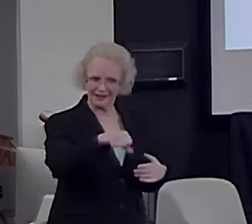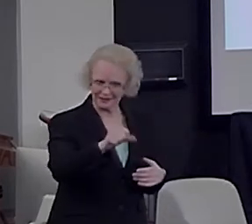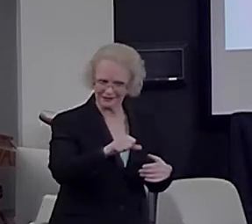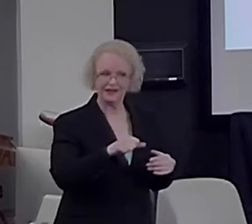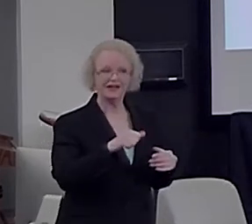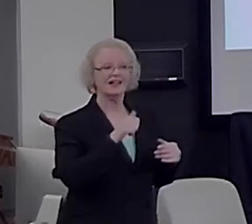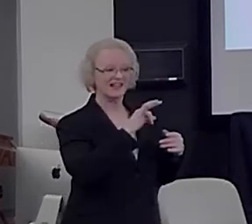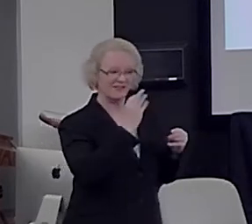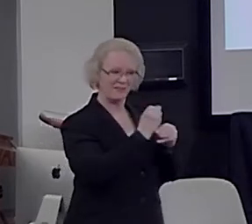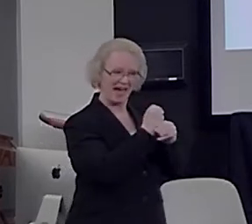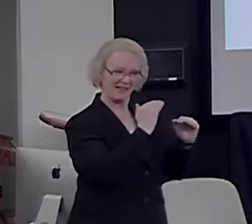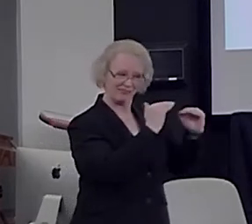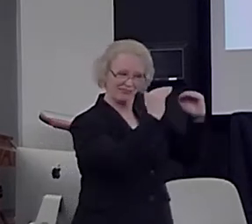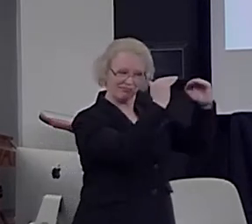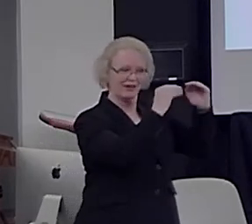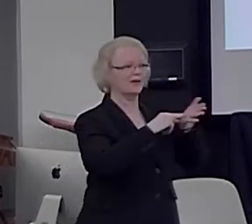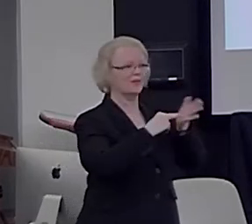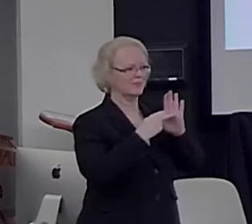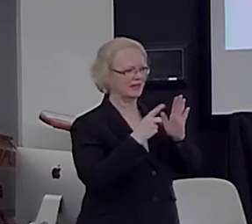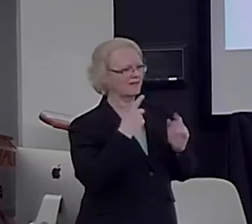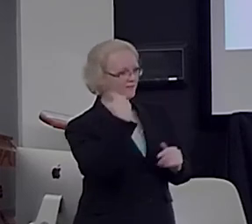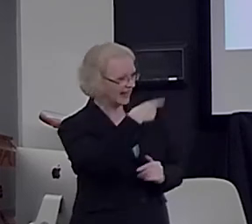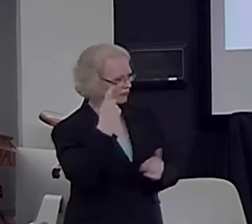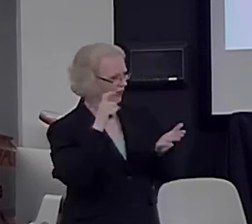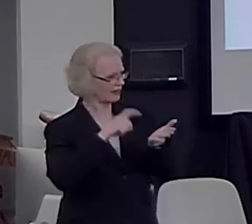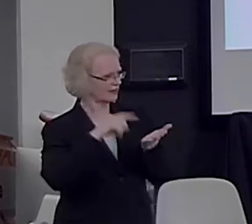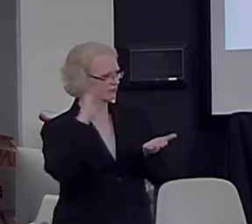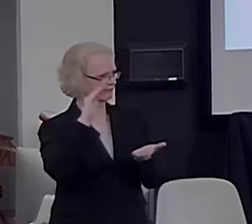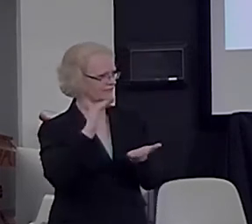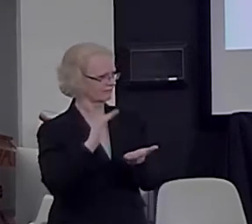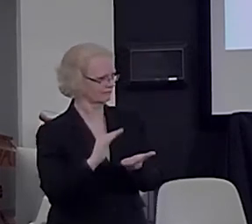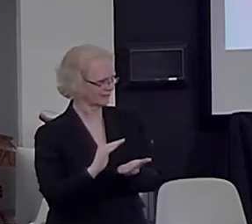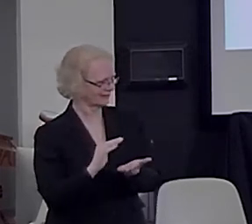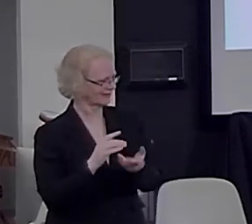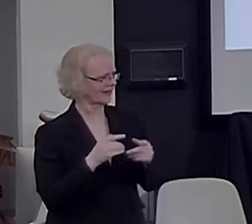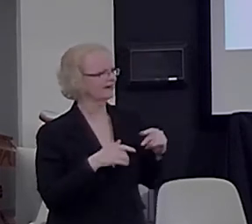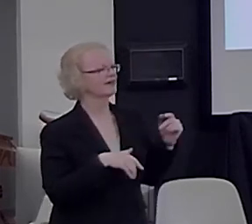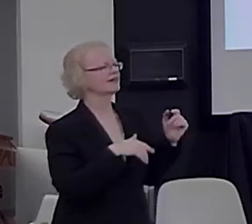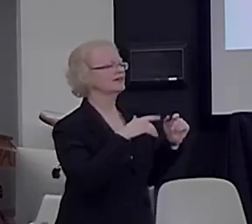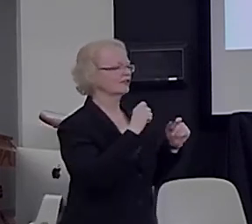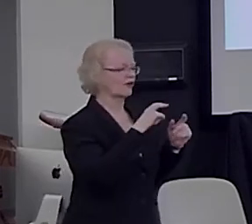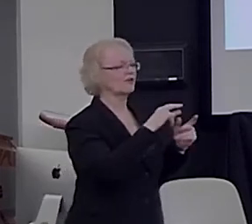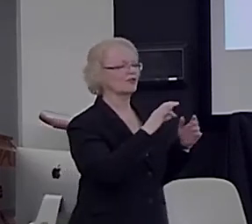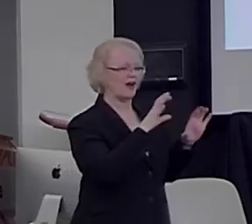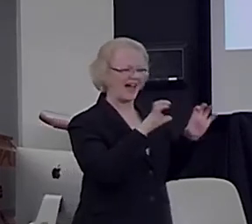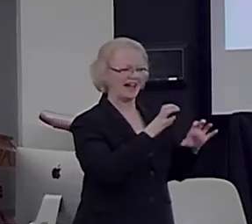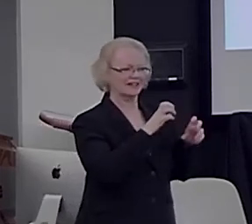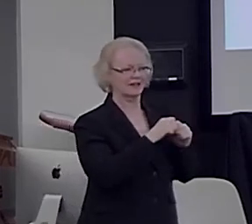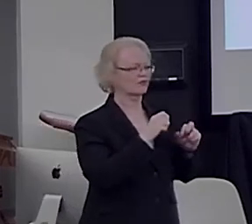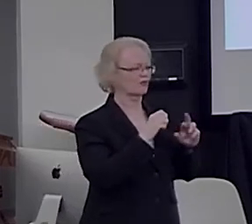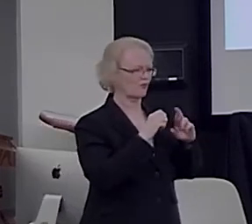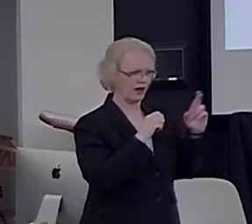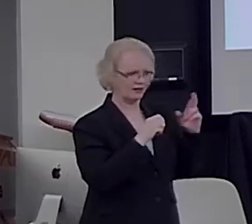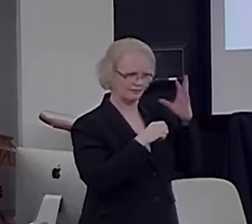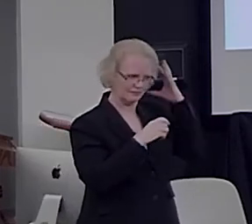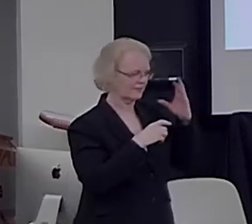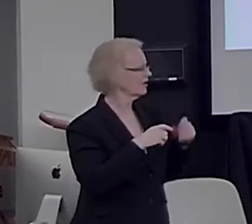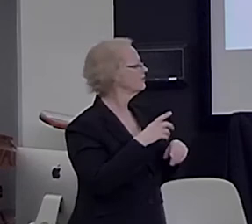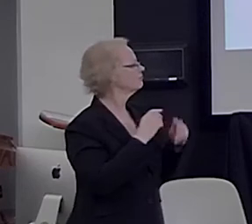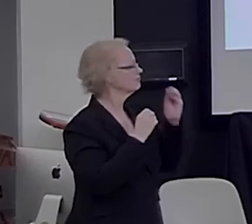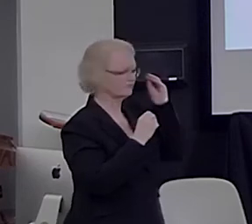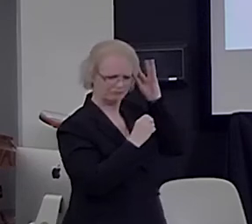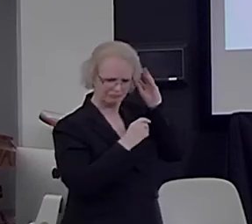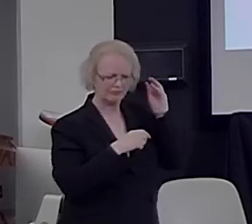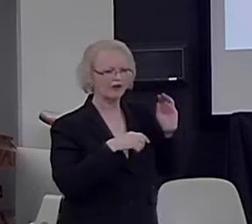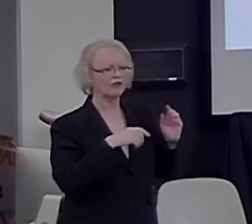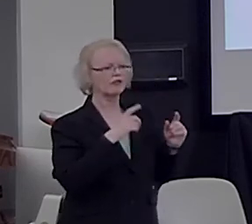And it means that you have less activation in the right fusiform face area, in part of it at least. It's not an appearance, of course, but a reduction